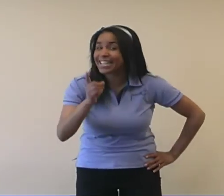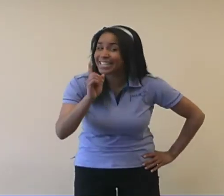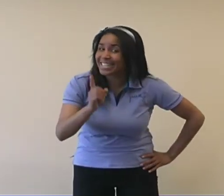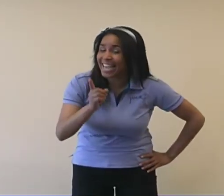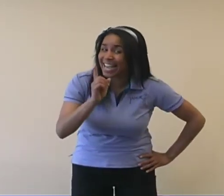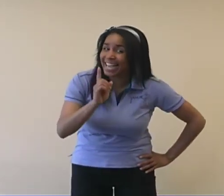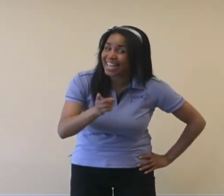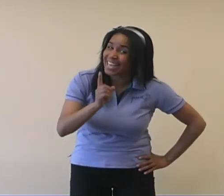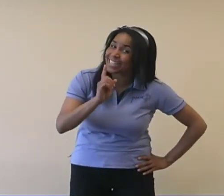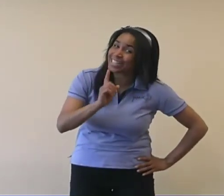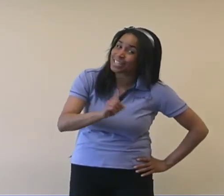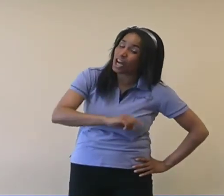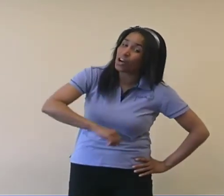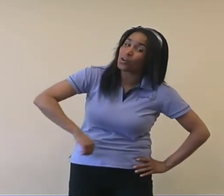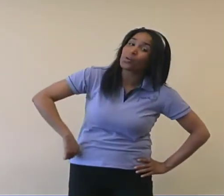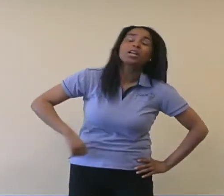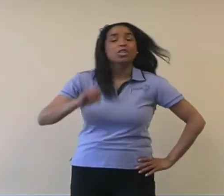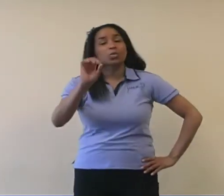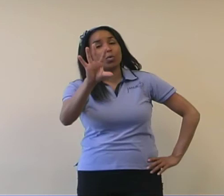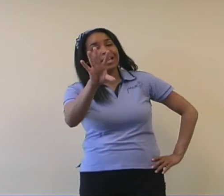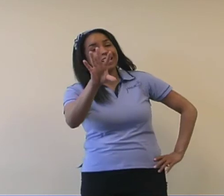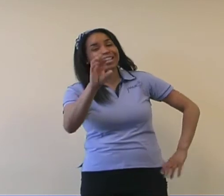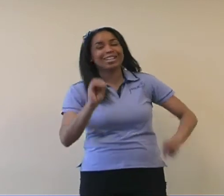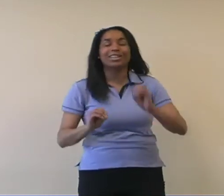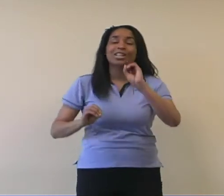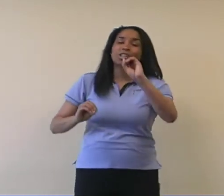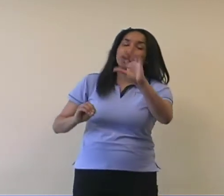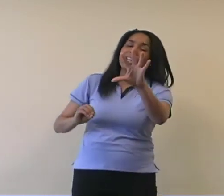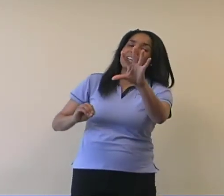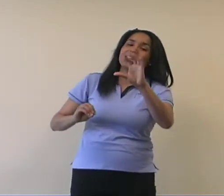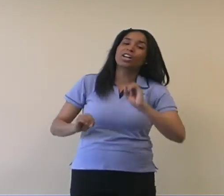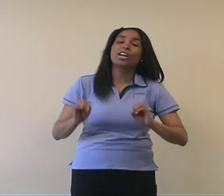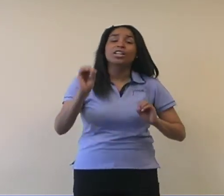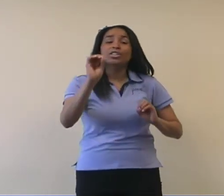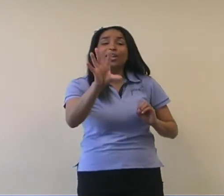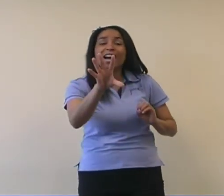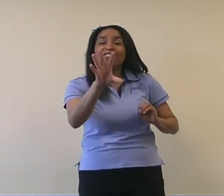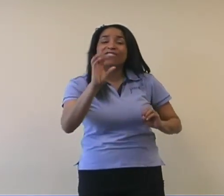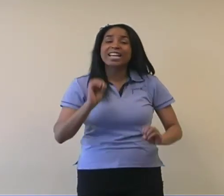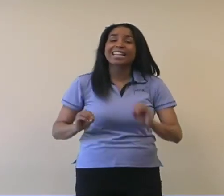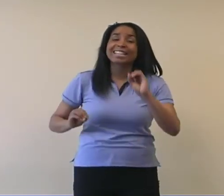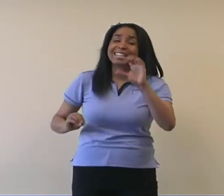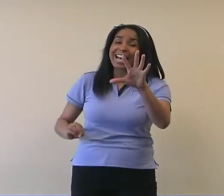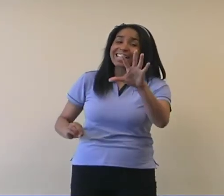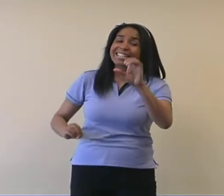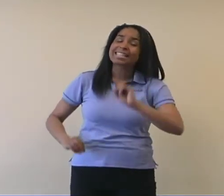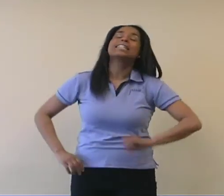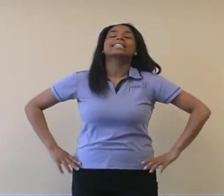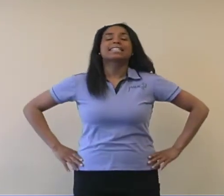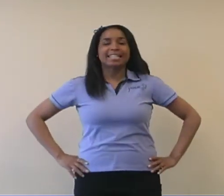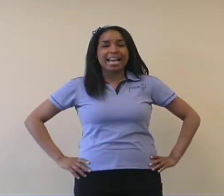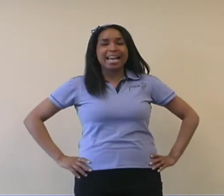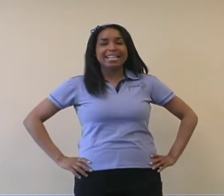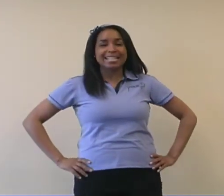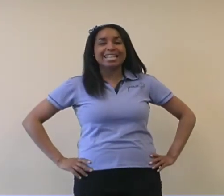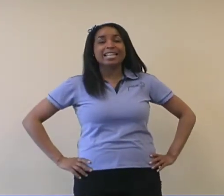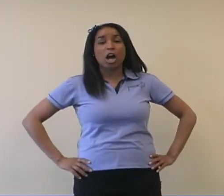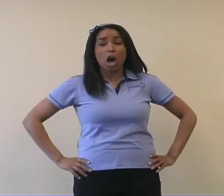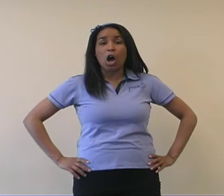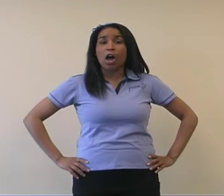take it slow. Twinkle, twinkle, traffic light, standing on